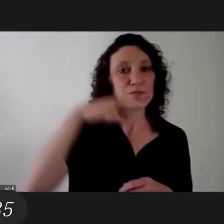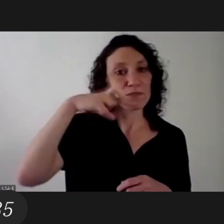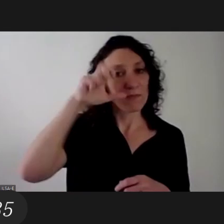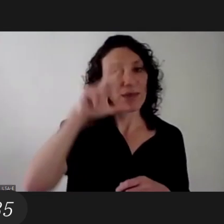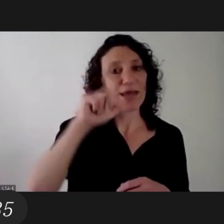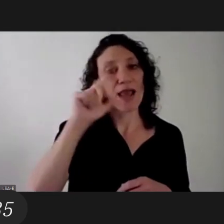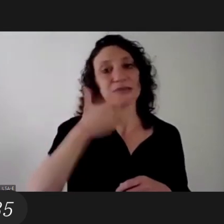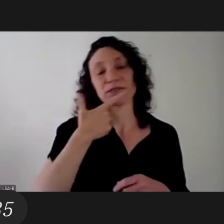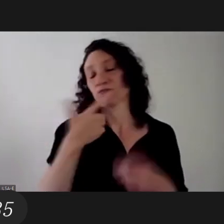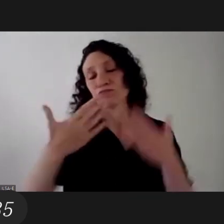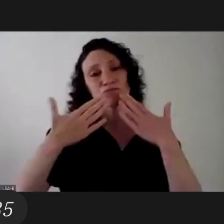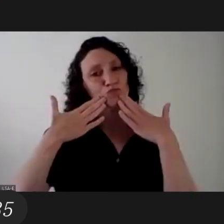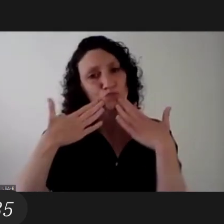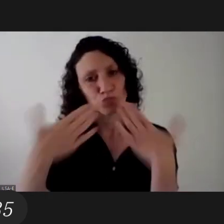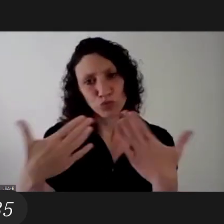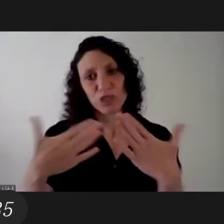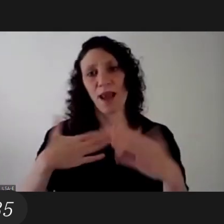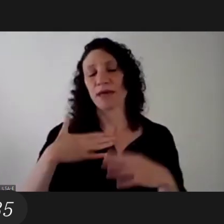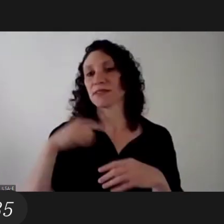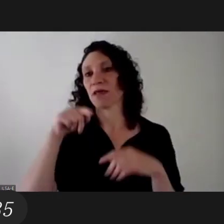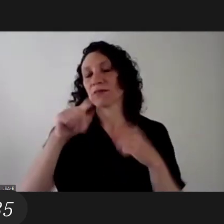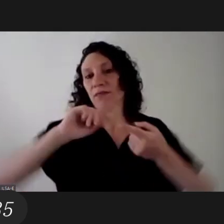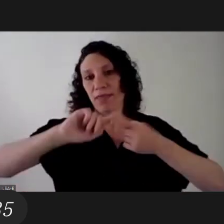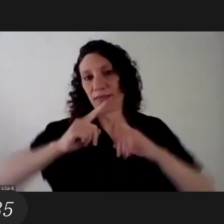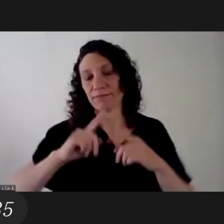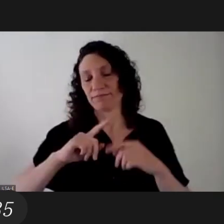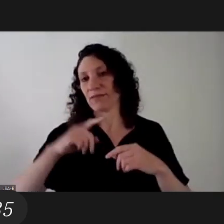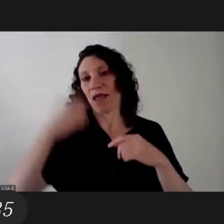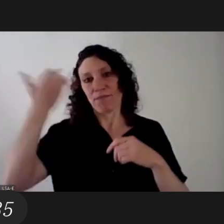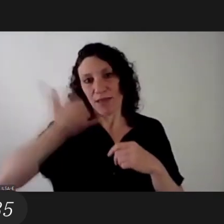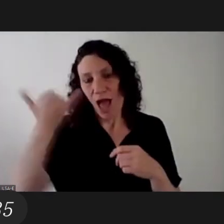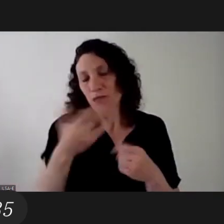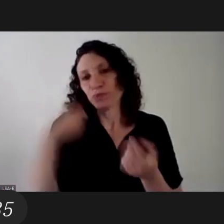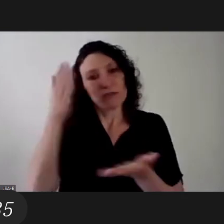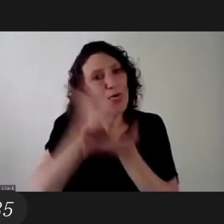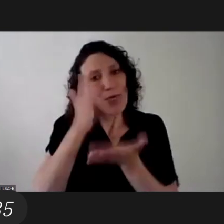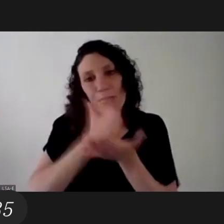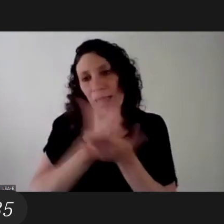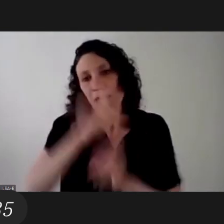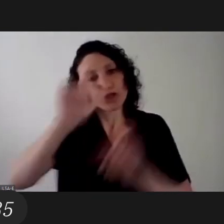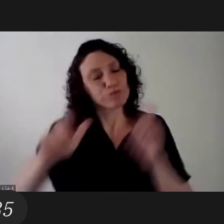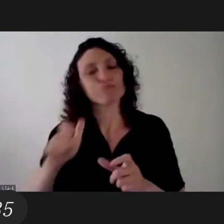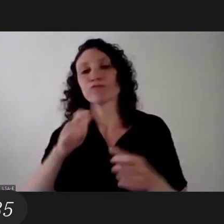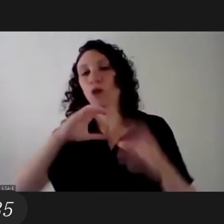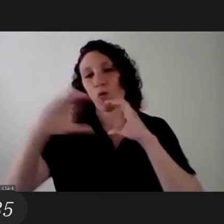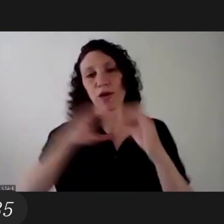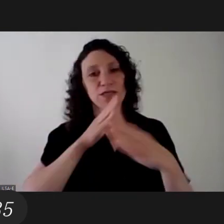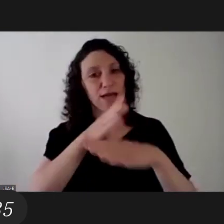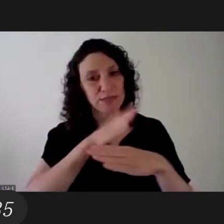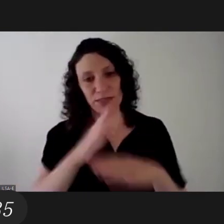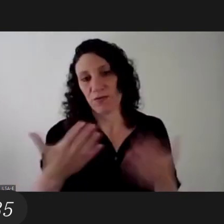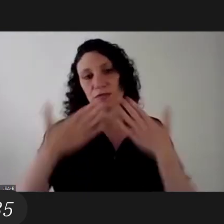them very much for their participation we believe it is a good gesture because it is a human right to have accessible